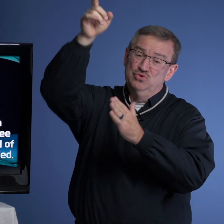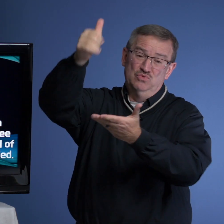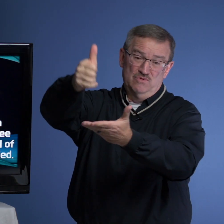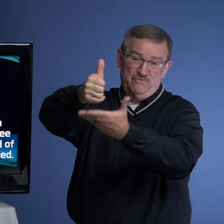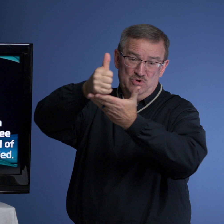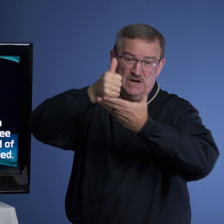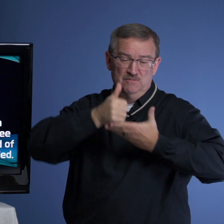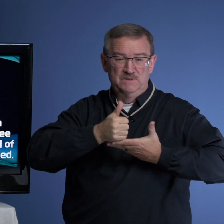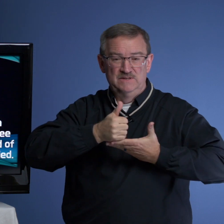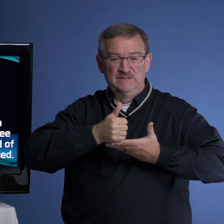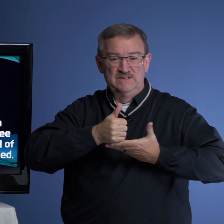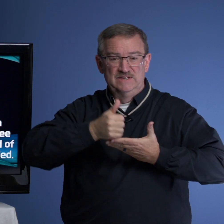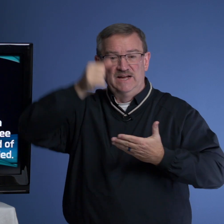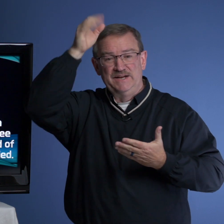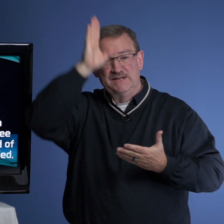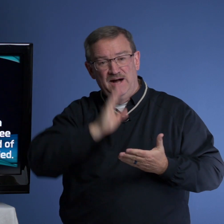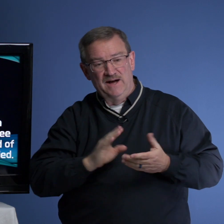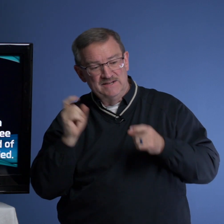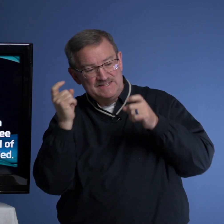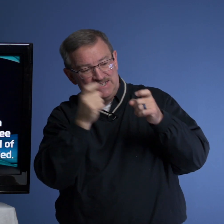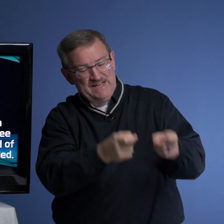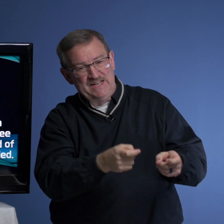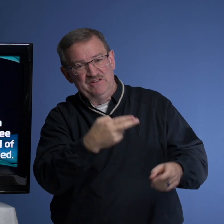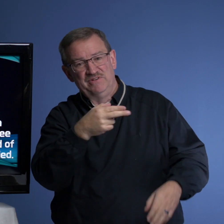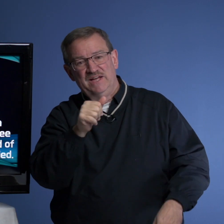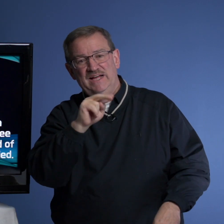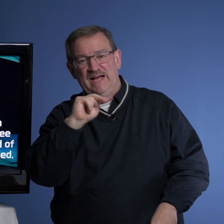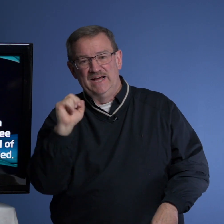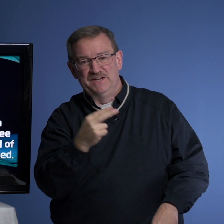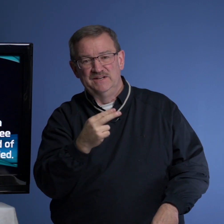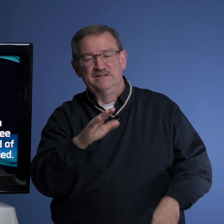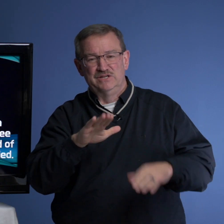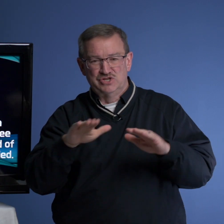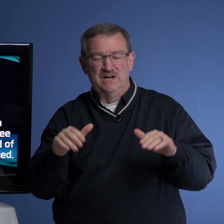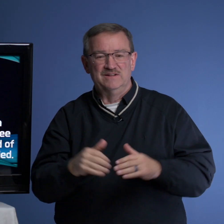for help. And God gave Hannah a child.